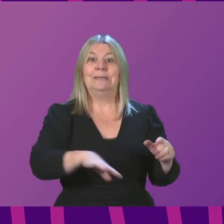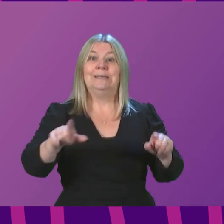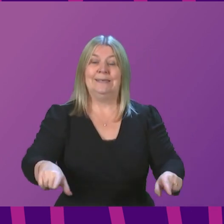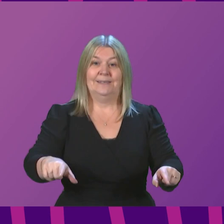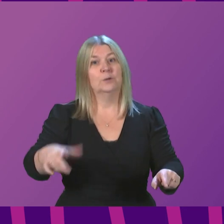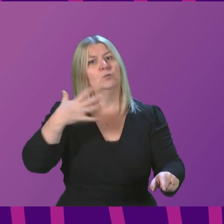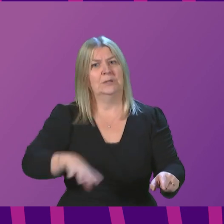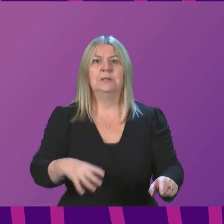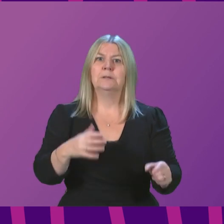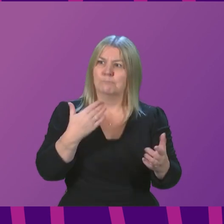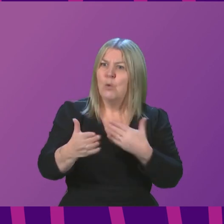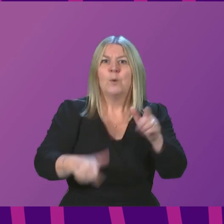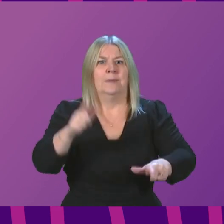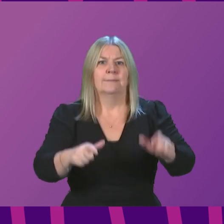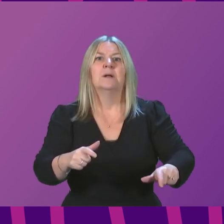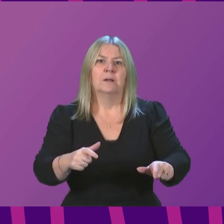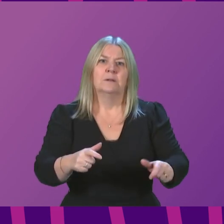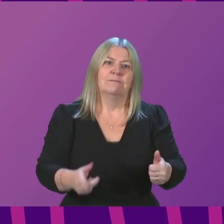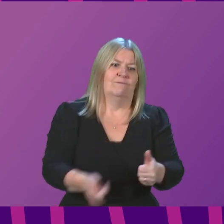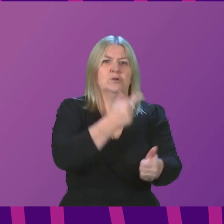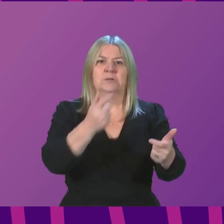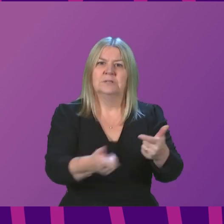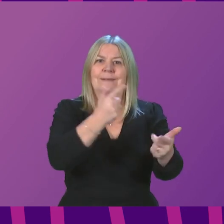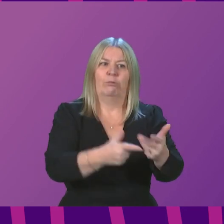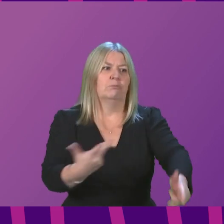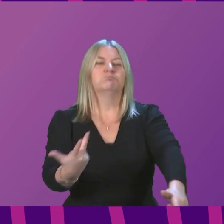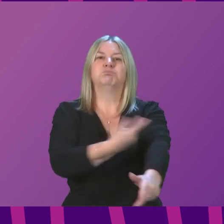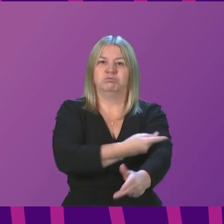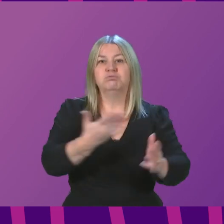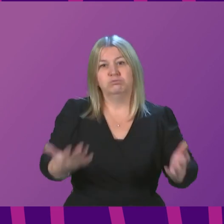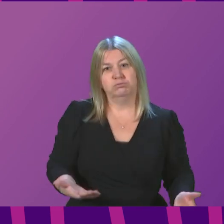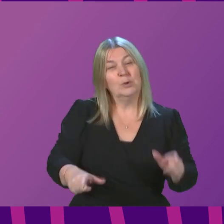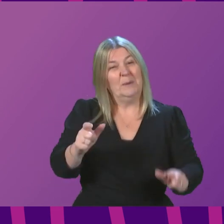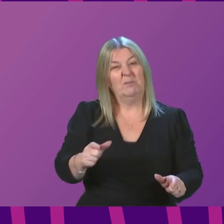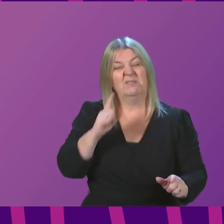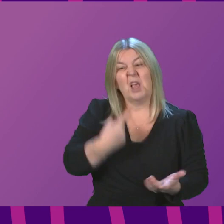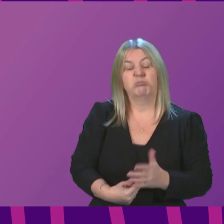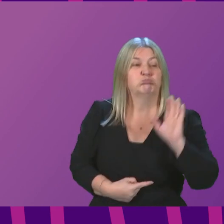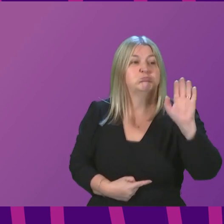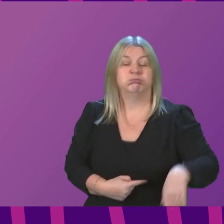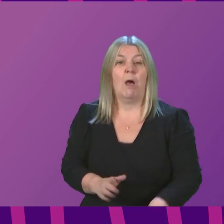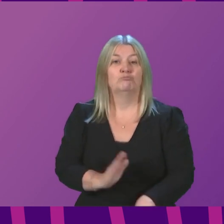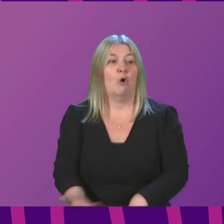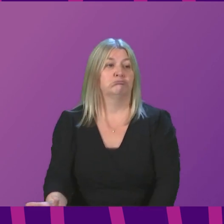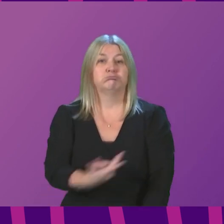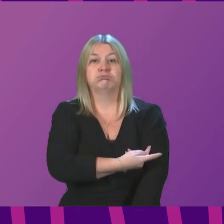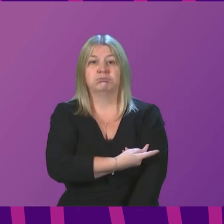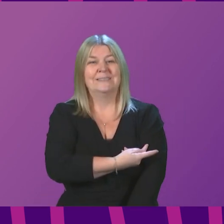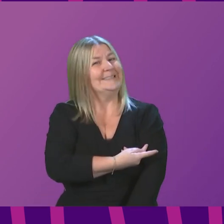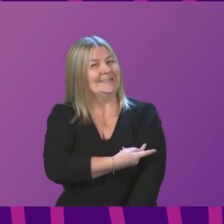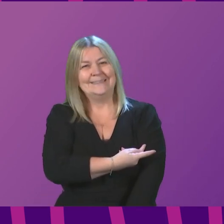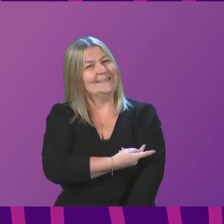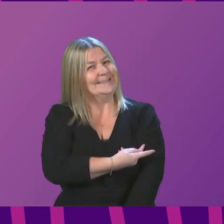fully vaccinated, which does mean that anyone choosing not to be vaccinated without good reason is acting irresponsibly.